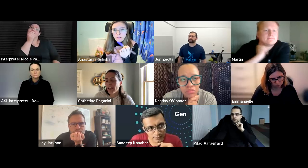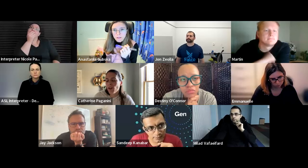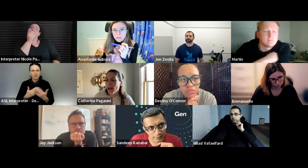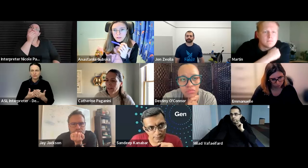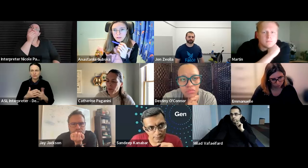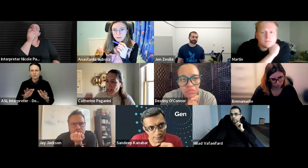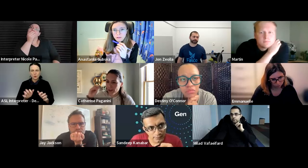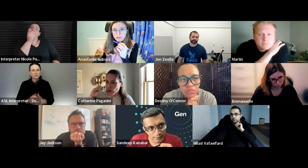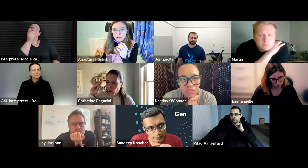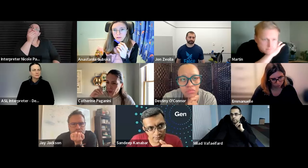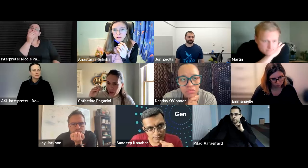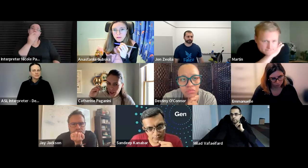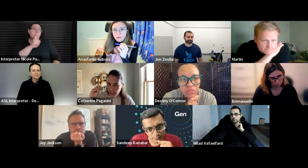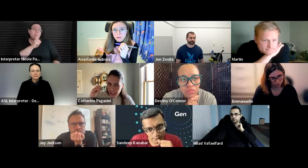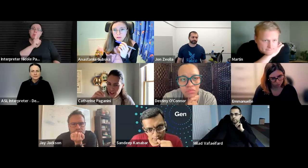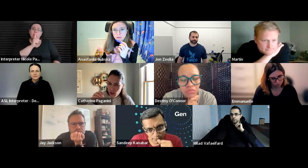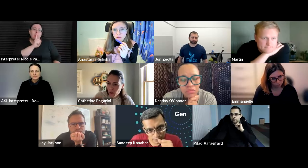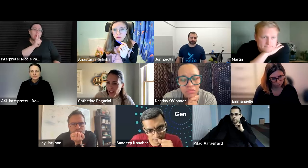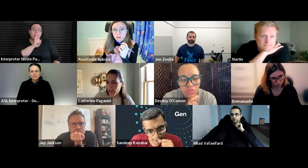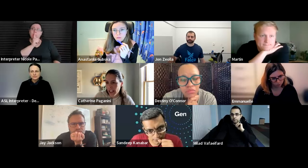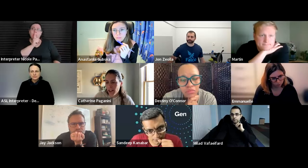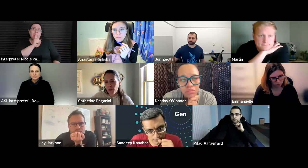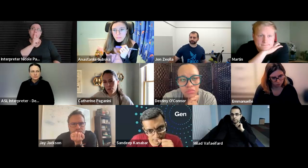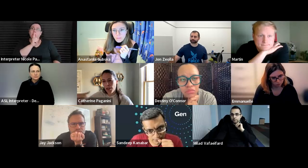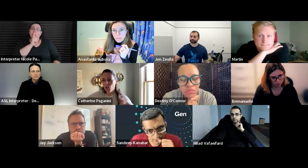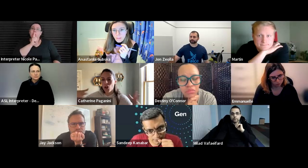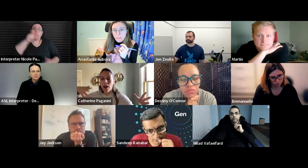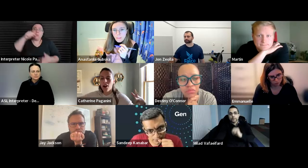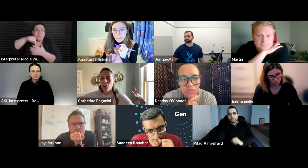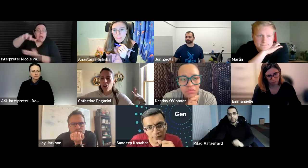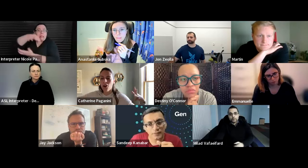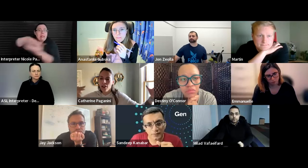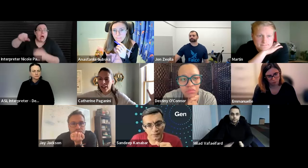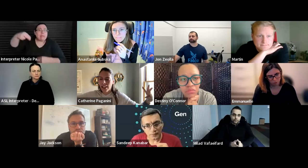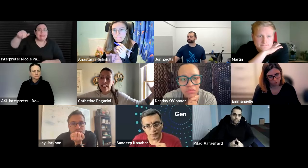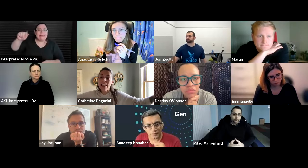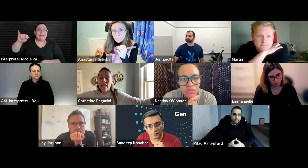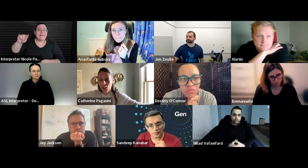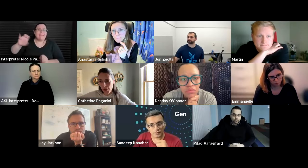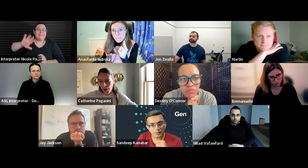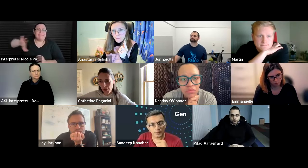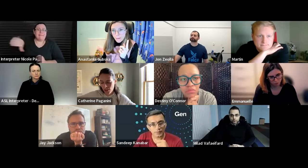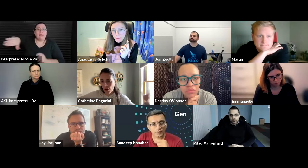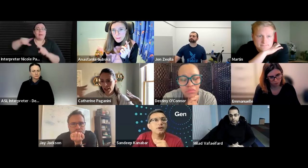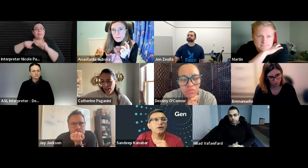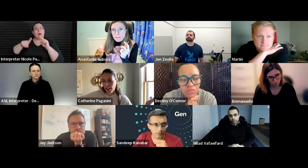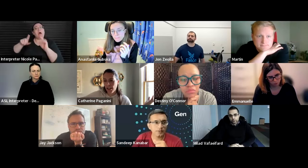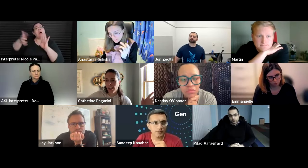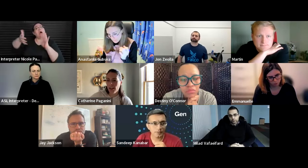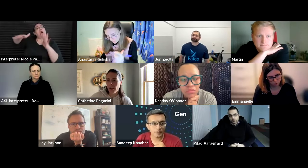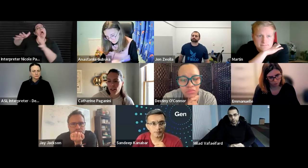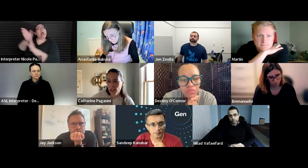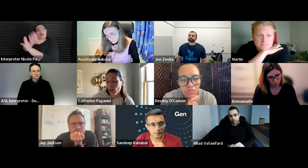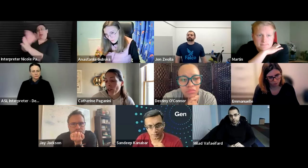i think they don't have to be like super into cloud native but maybe somehow like in that space right